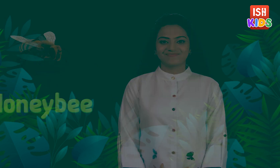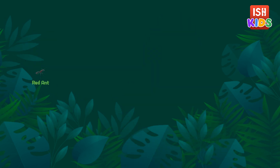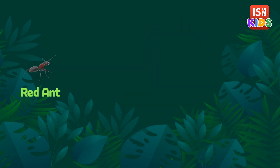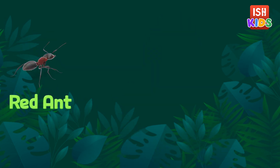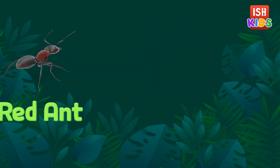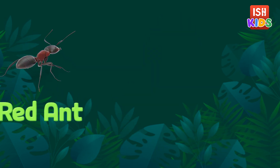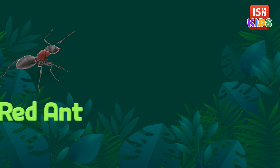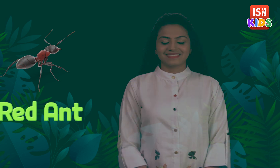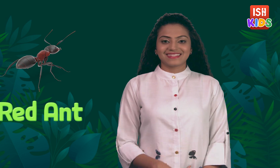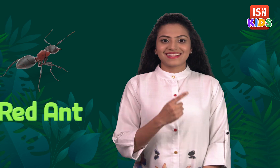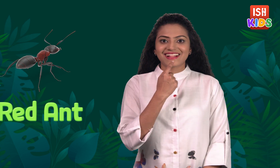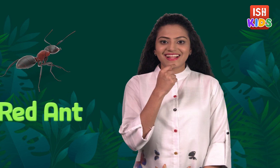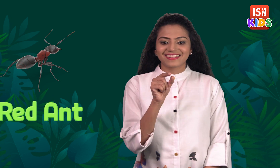Red Ant